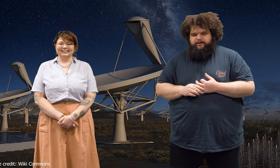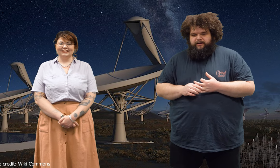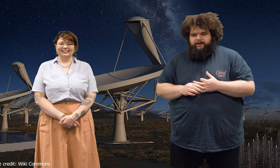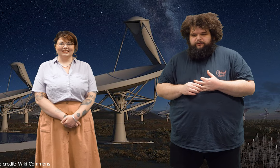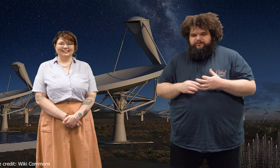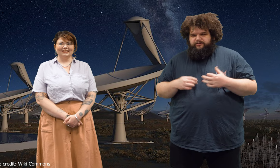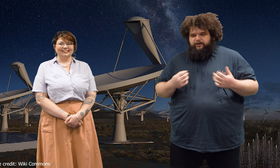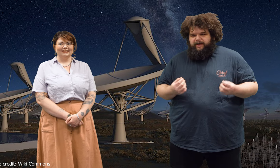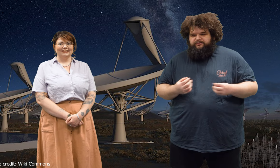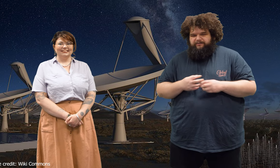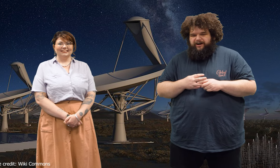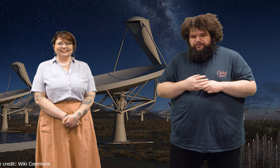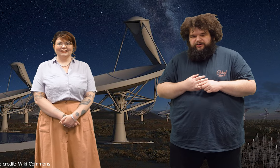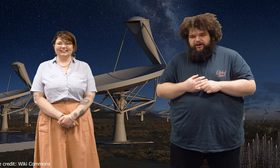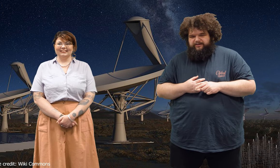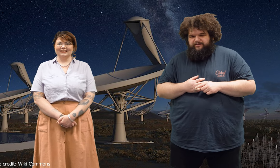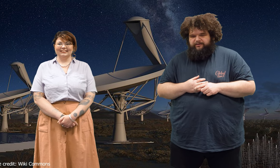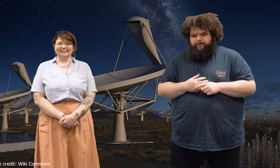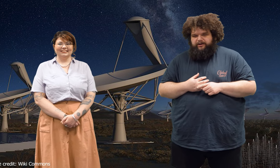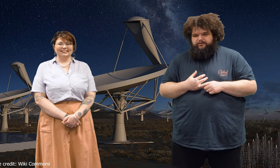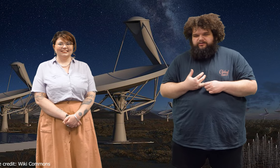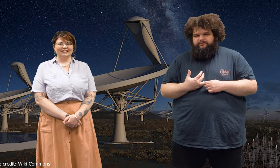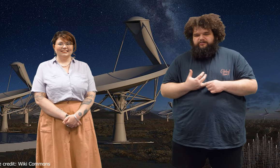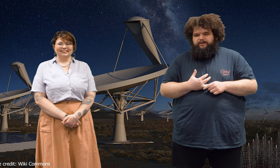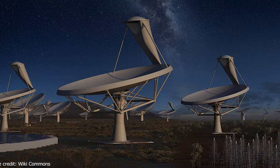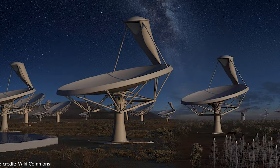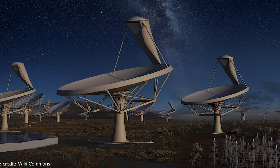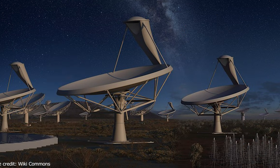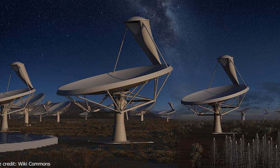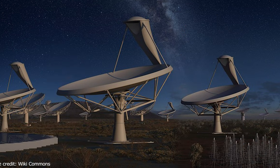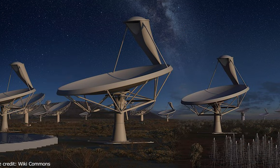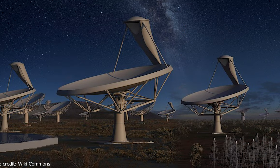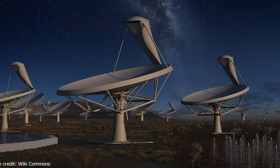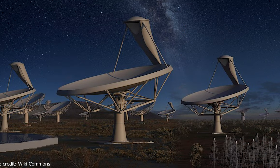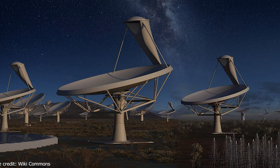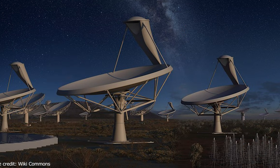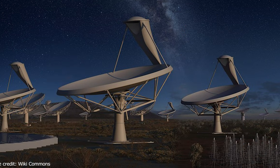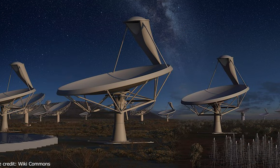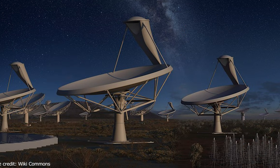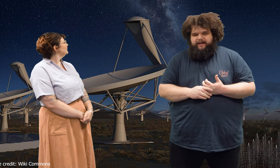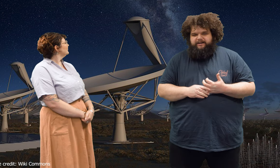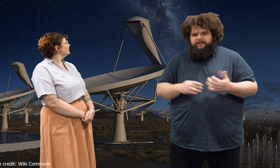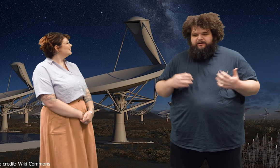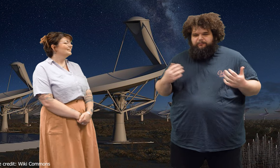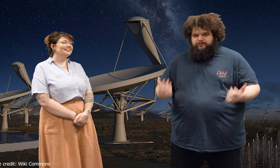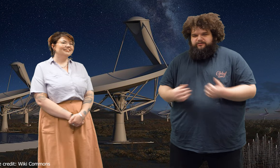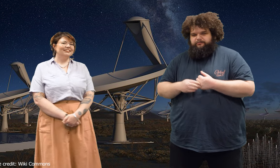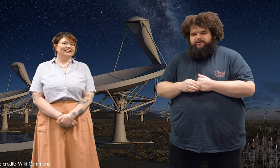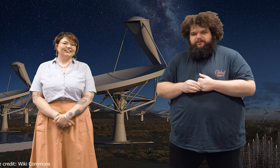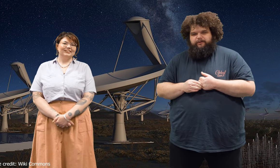which is the location of 197 radio dishes, as shown in this image here, and in the Murchison region of